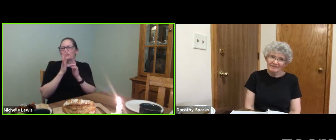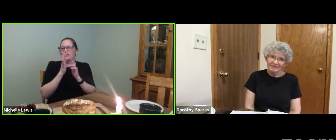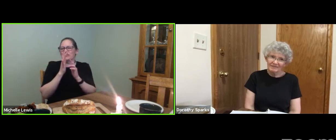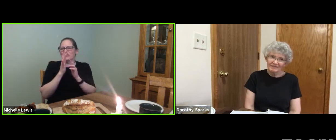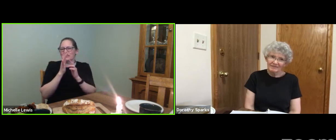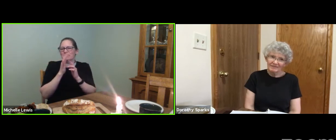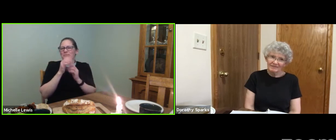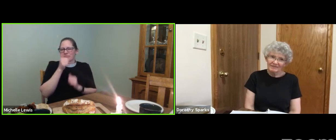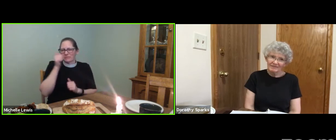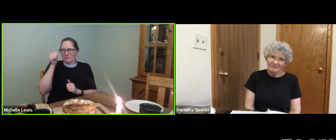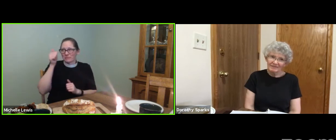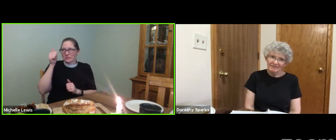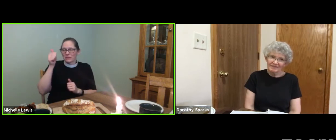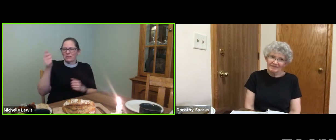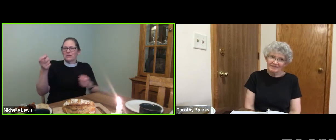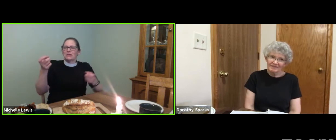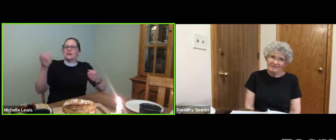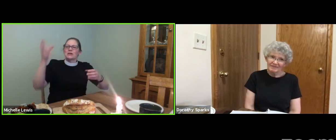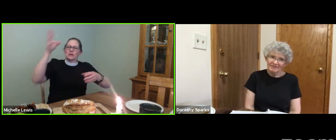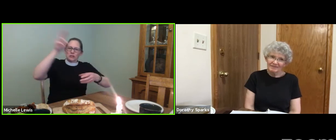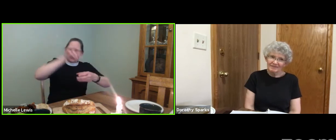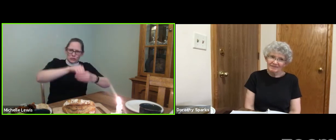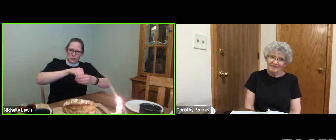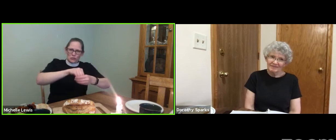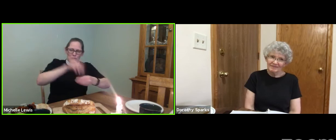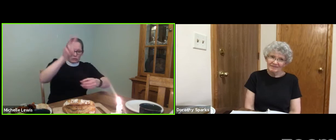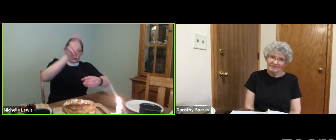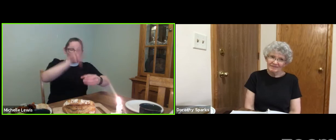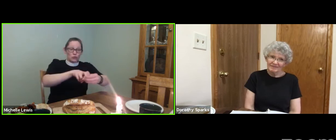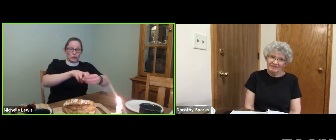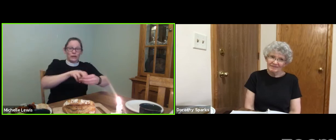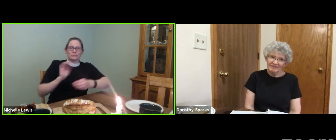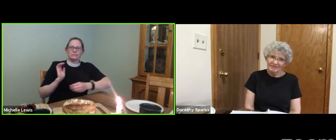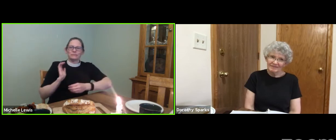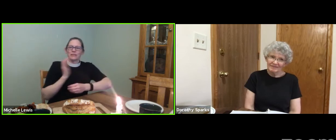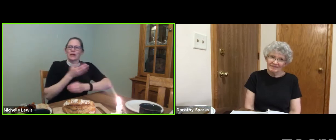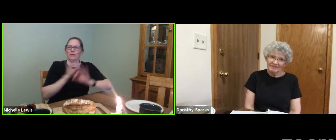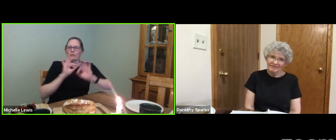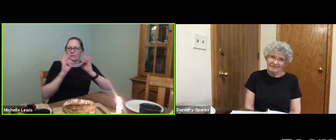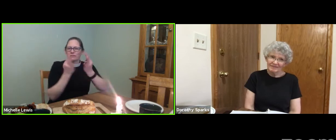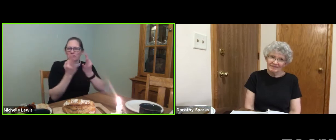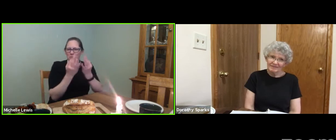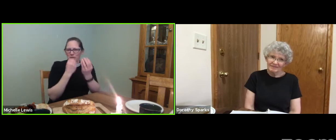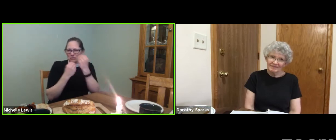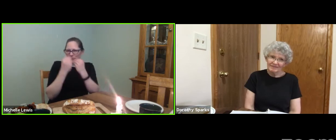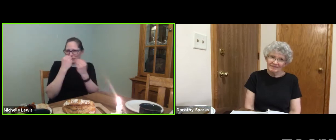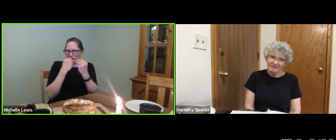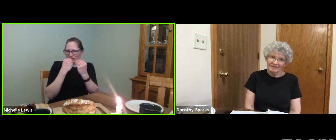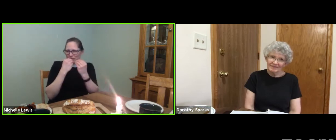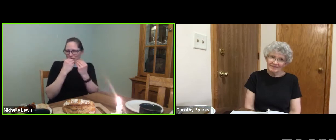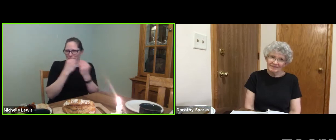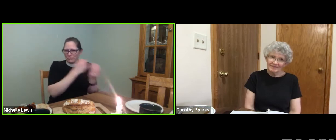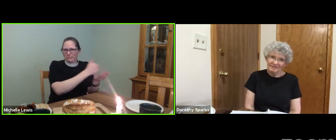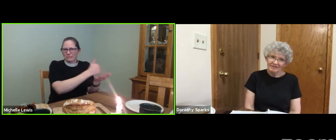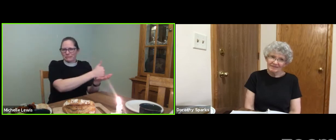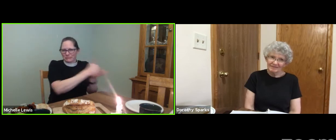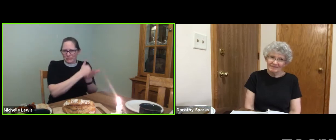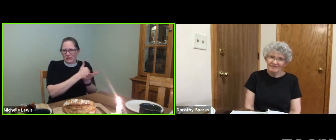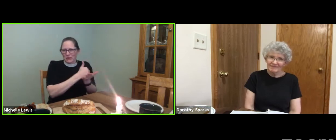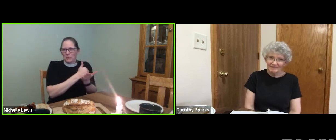Jesus himself joined in our family meal to help us